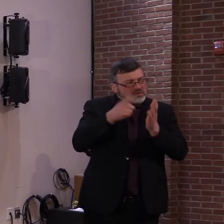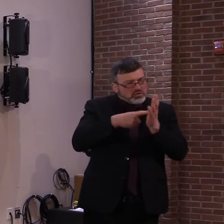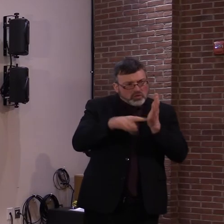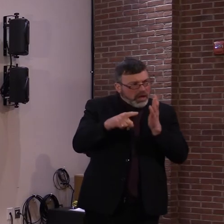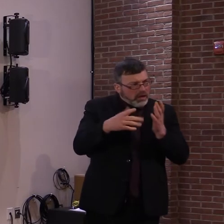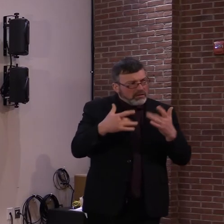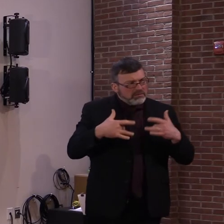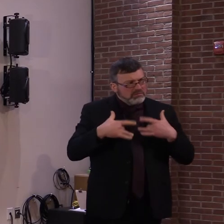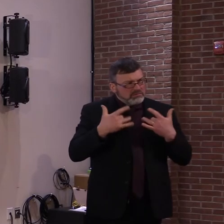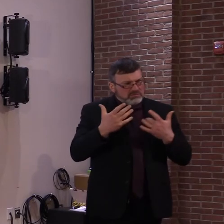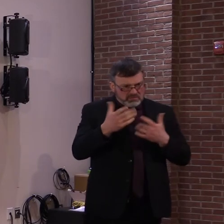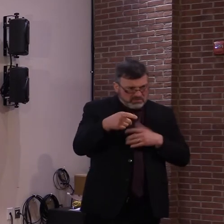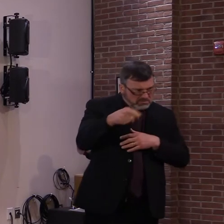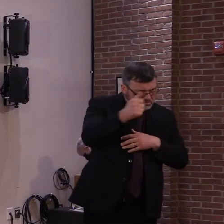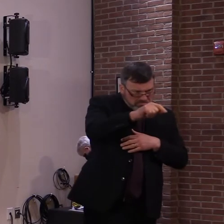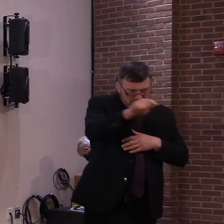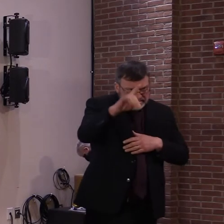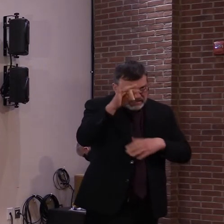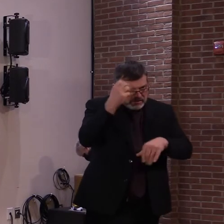And that was, um,